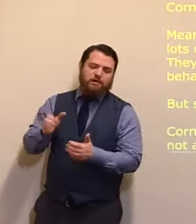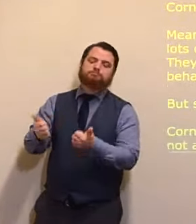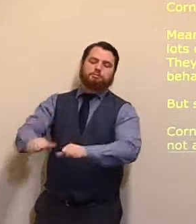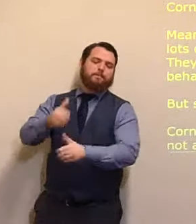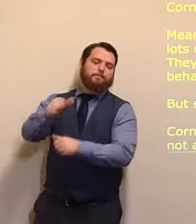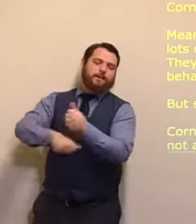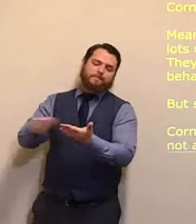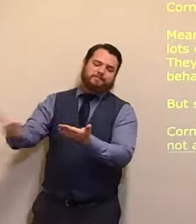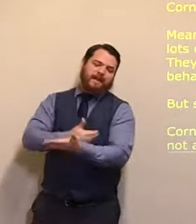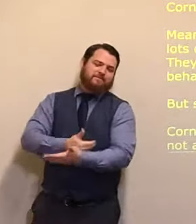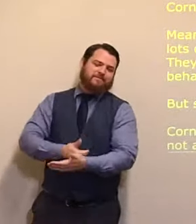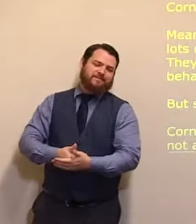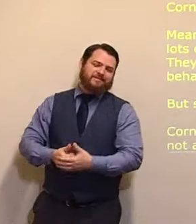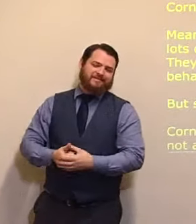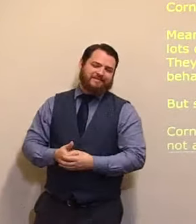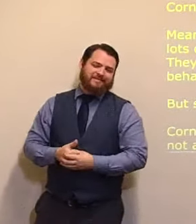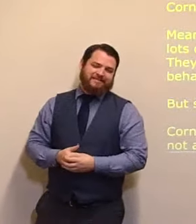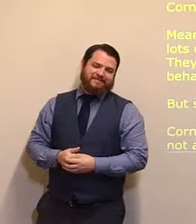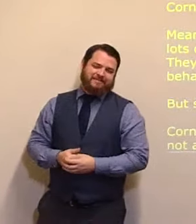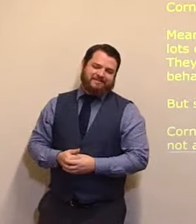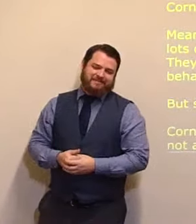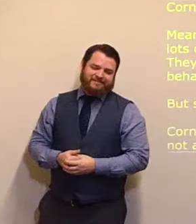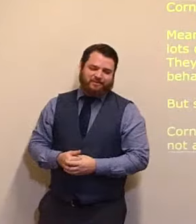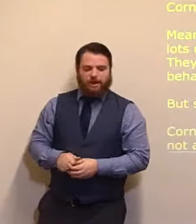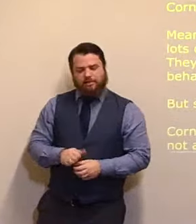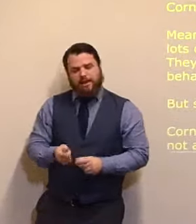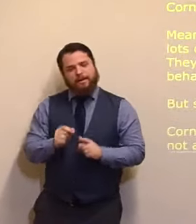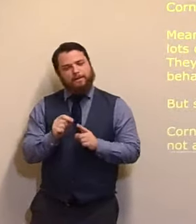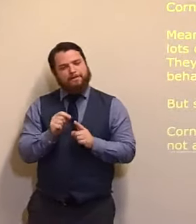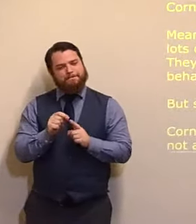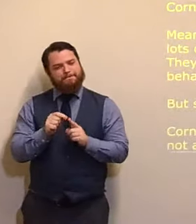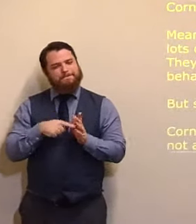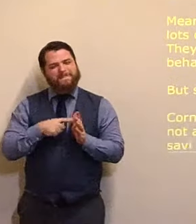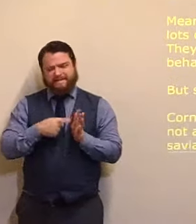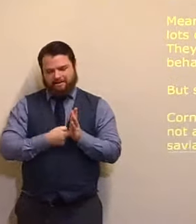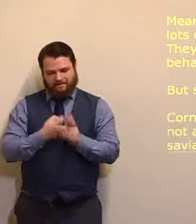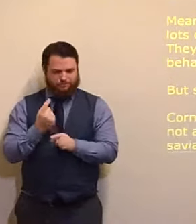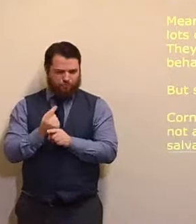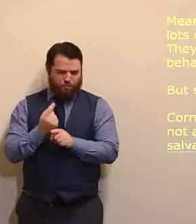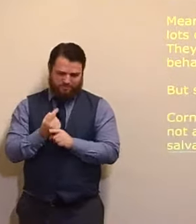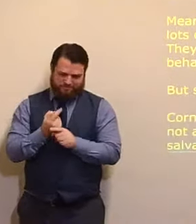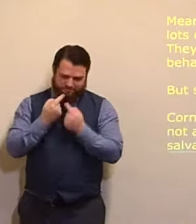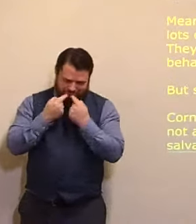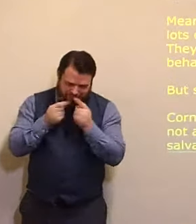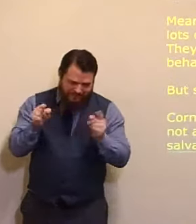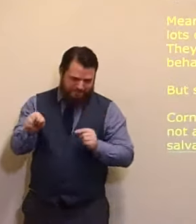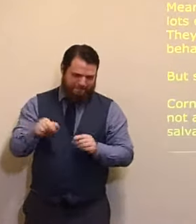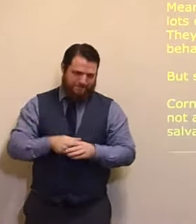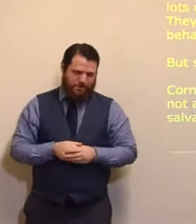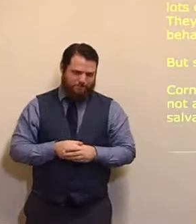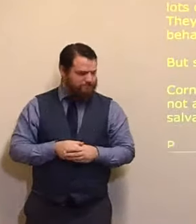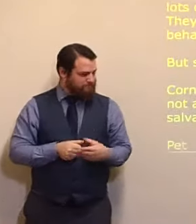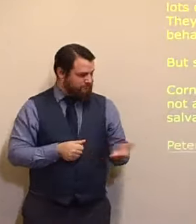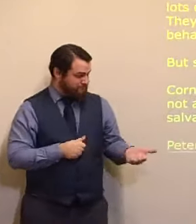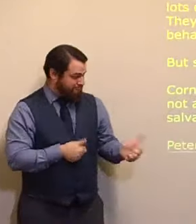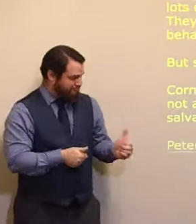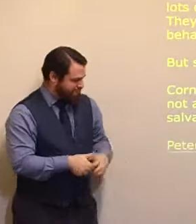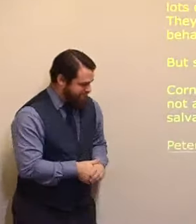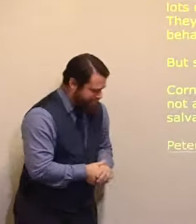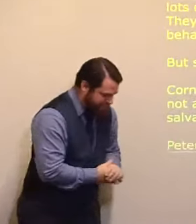But now, Peter will speak to him. You see, we believe in instrumentality. God can save,